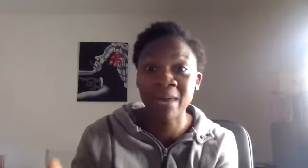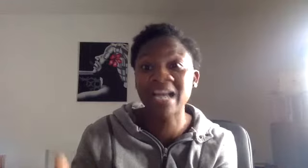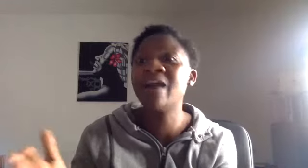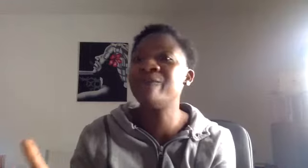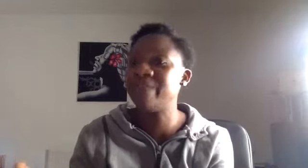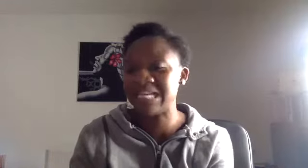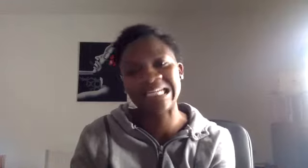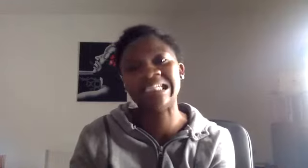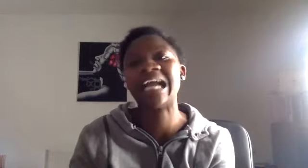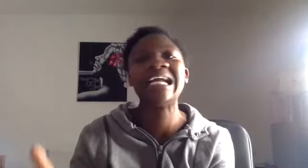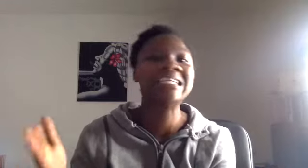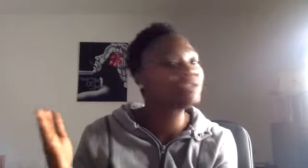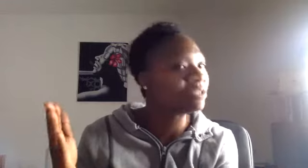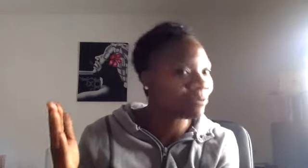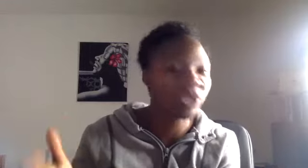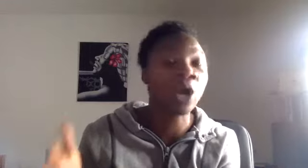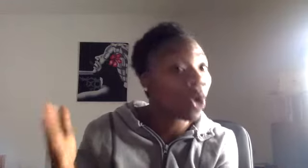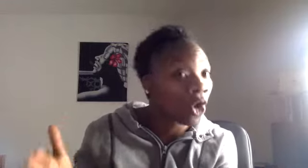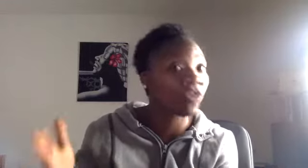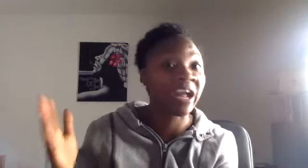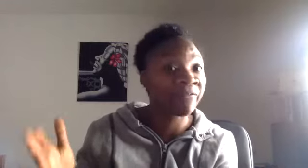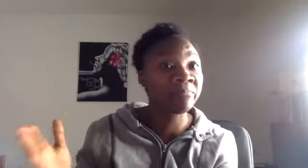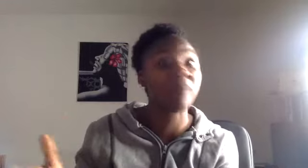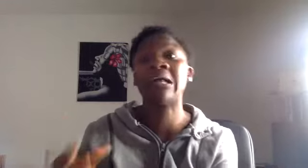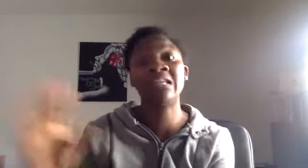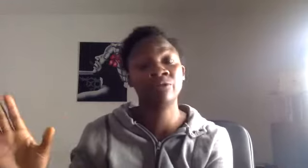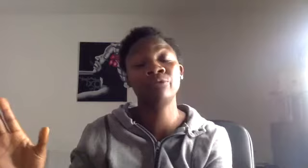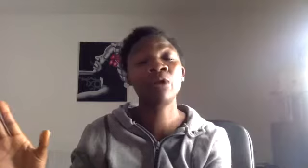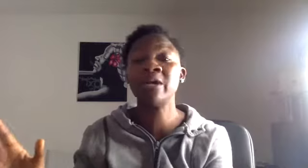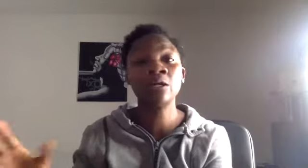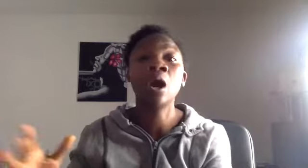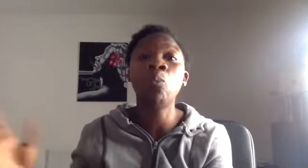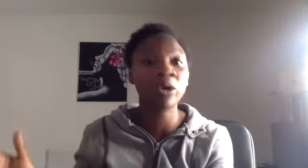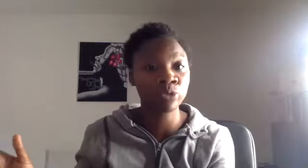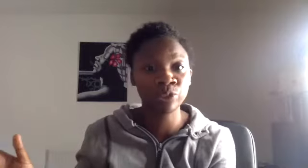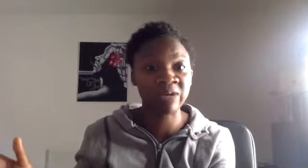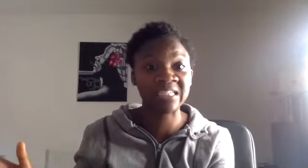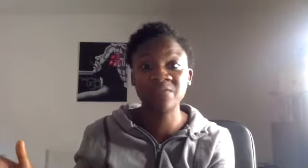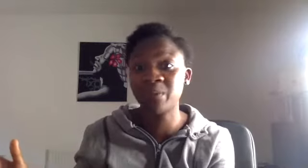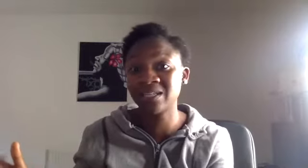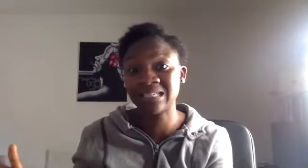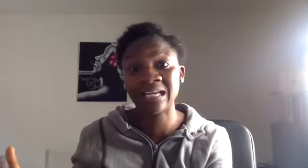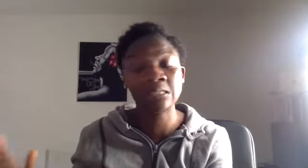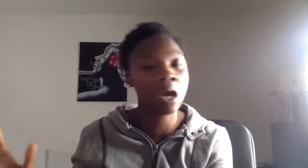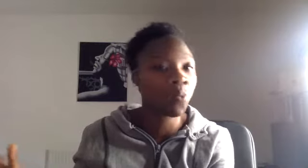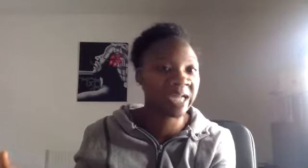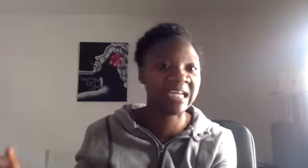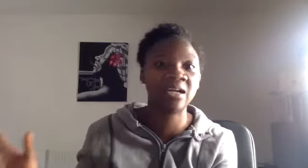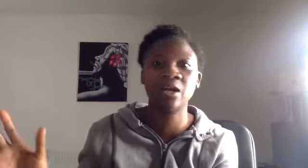May, VE Day. We go on every month. And then throw in one or two relatives' birthdays, a wedding, a